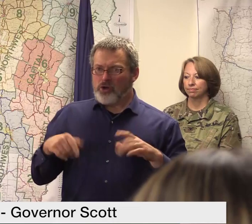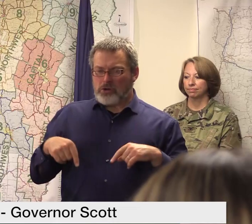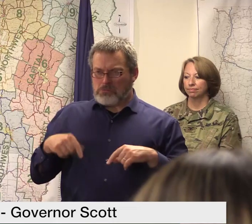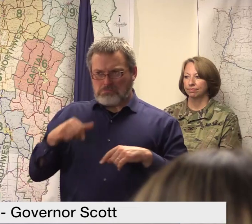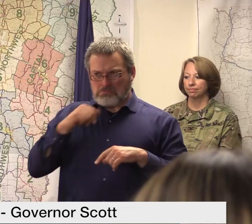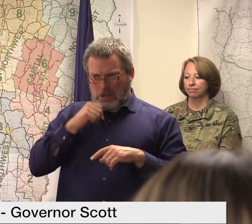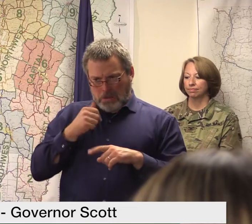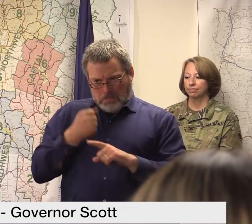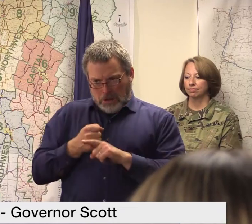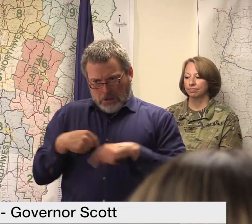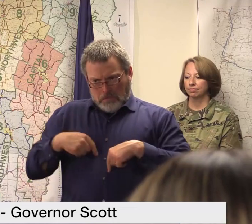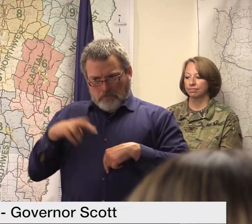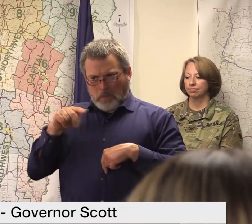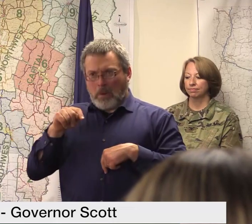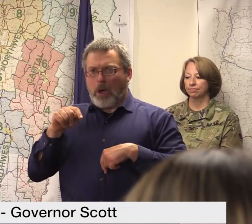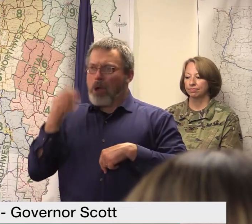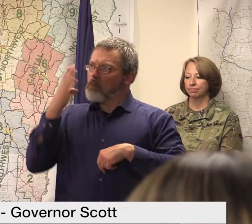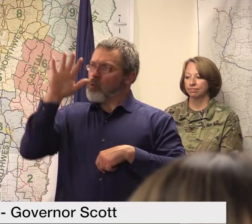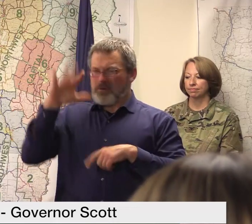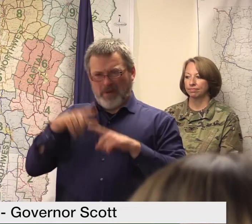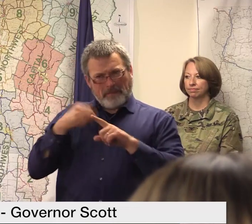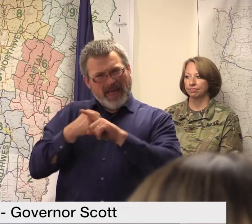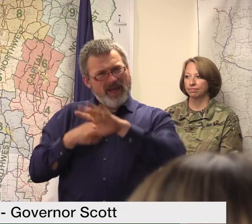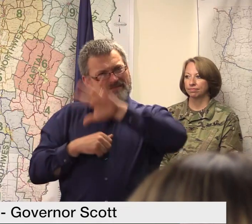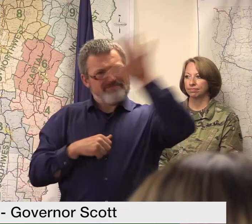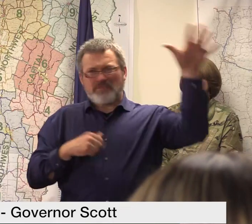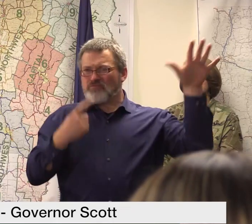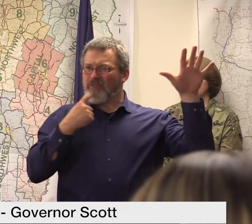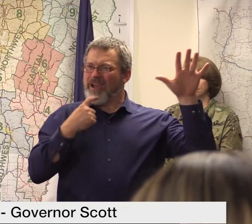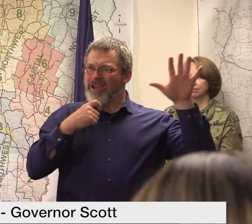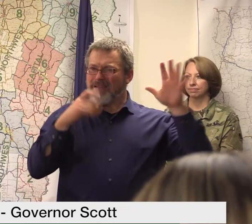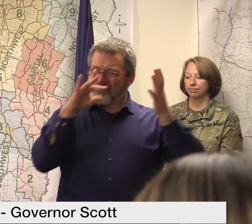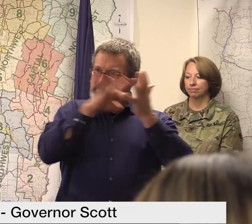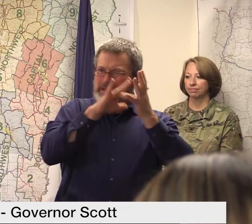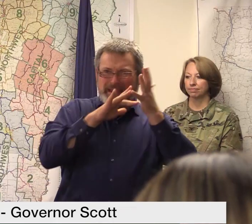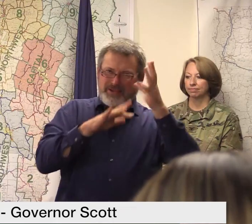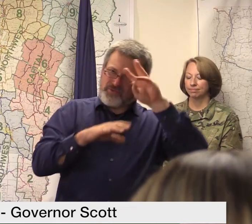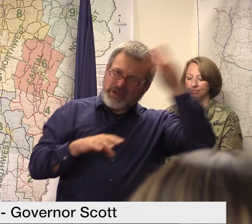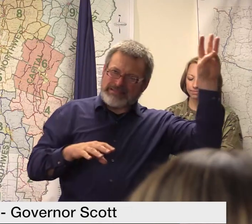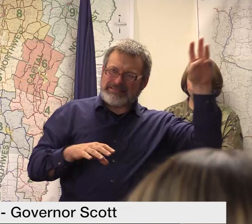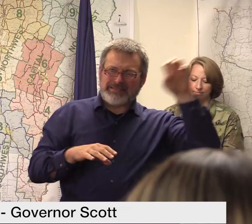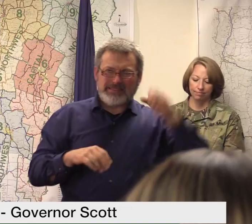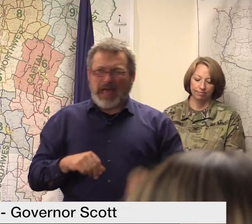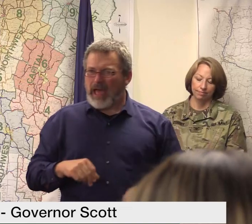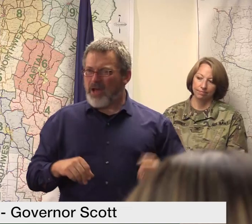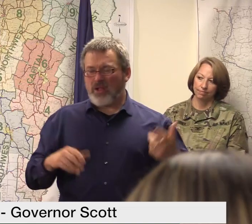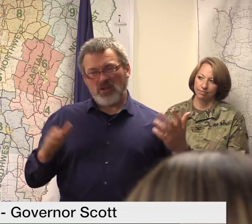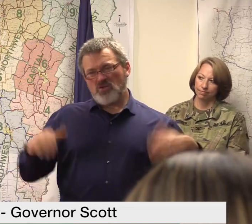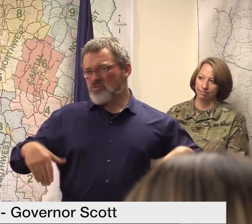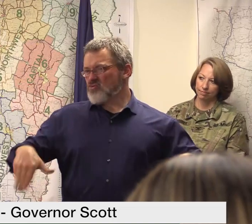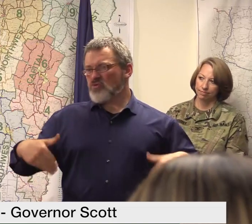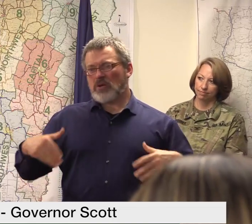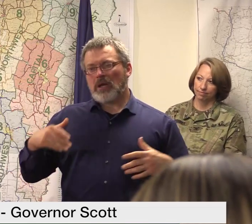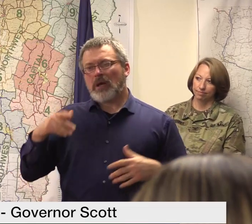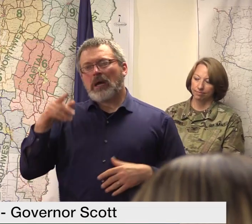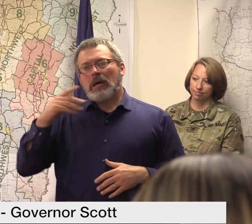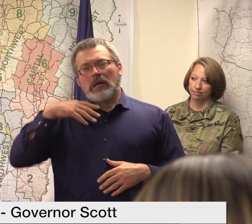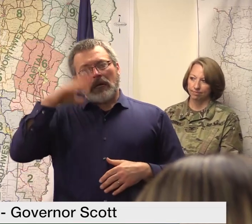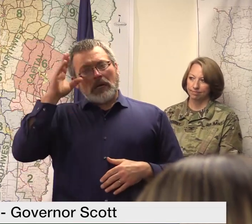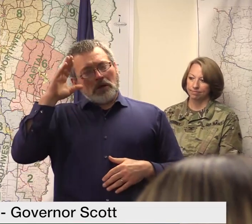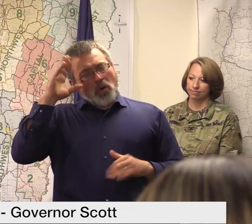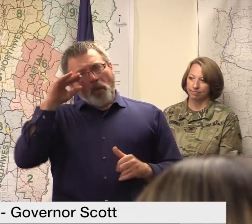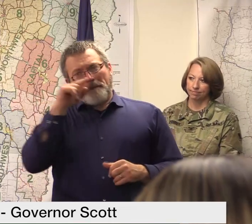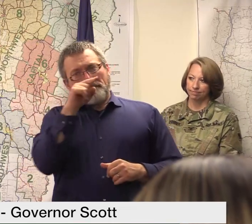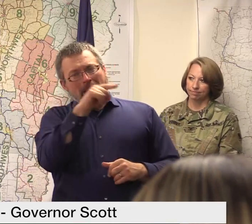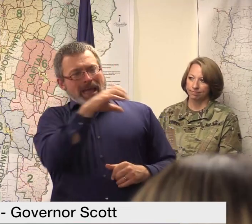and so I think there's a realization amongst members of Congress that